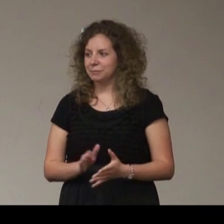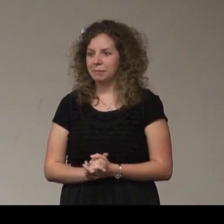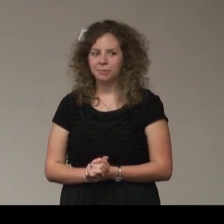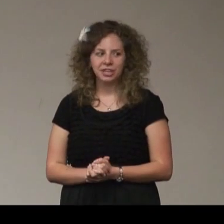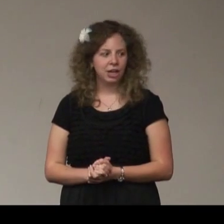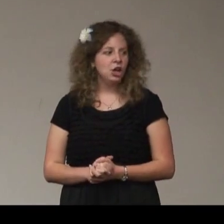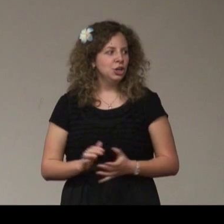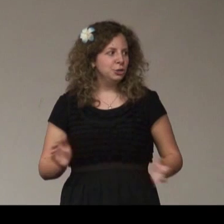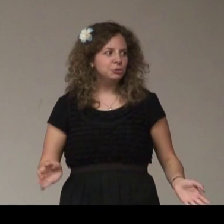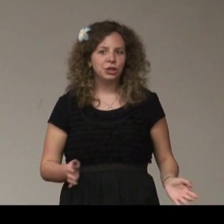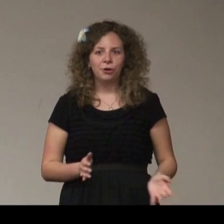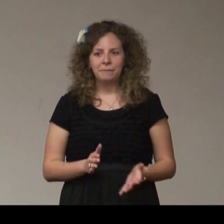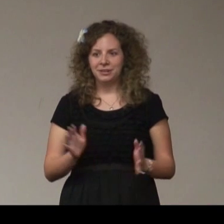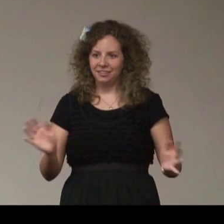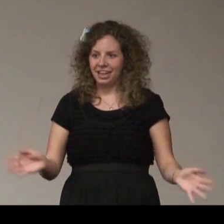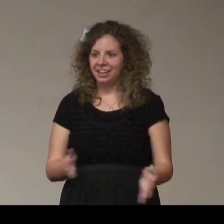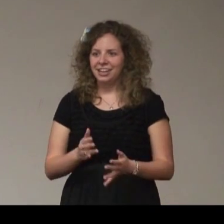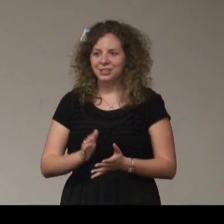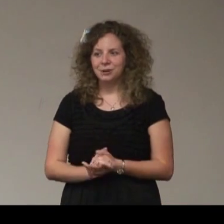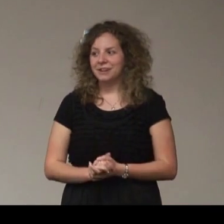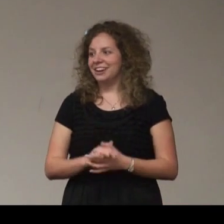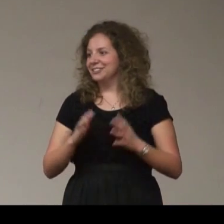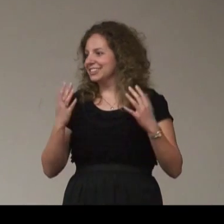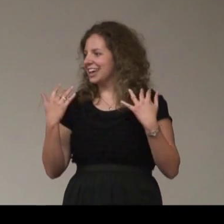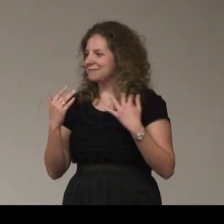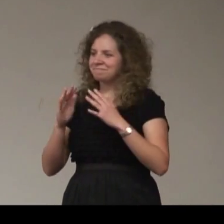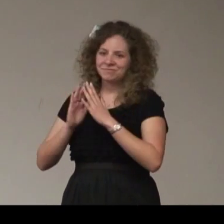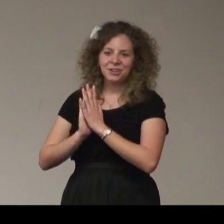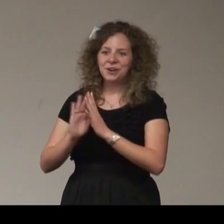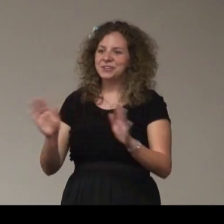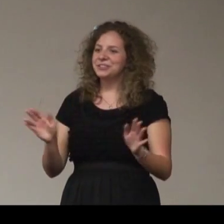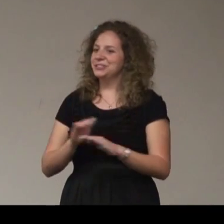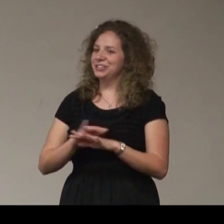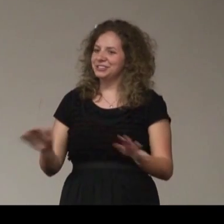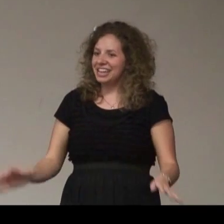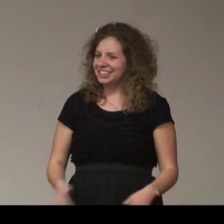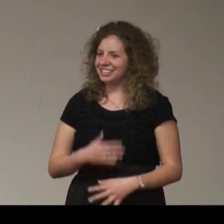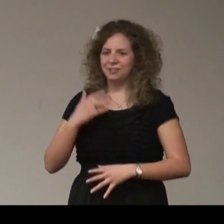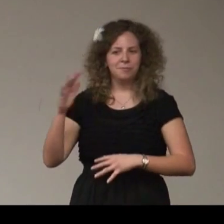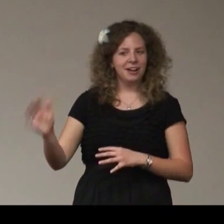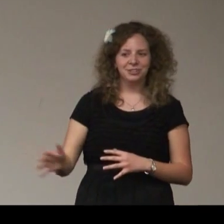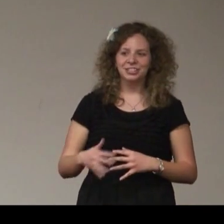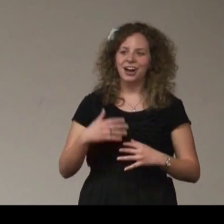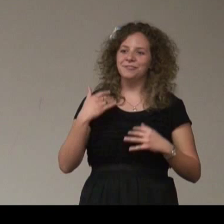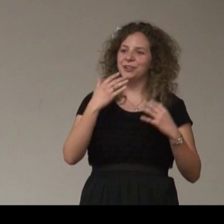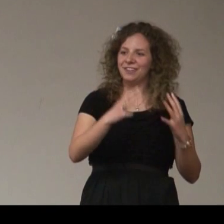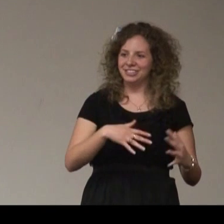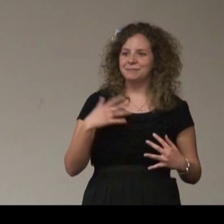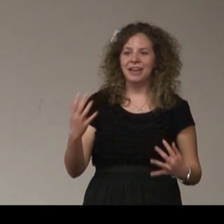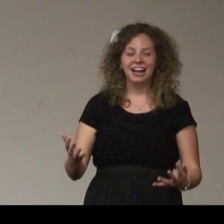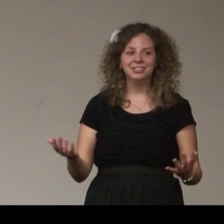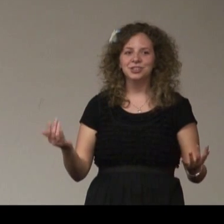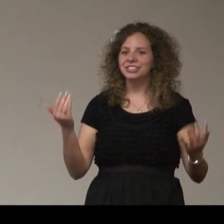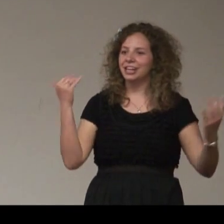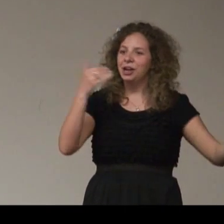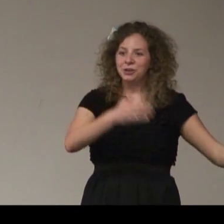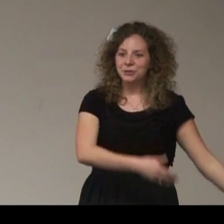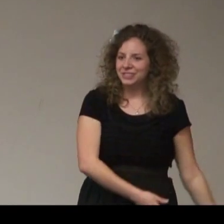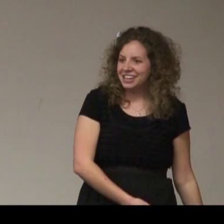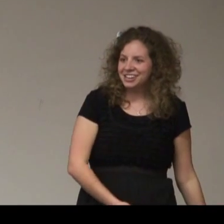And so my mom's like, you should go up and, like, interpret. And I was like, no, you don't take that stuff upon yourself. You have to, like, be asked. And she's like, you stand